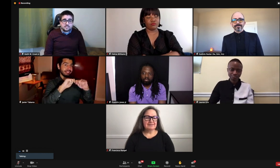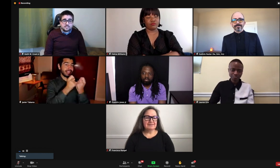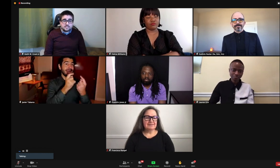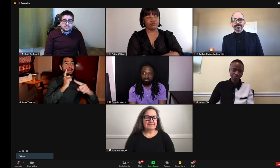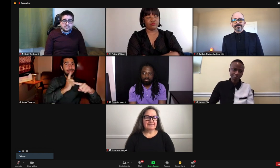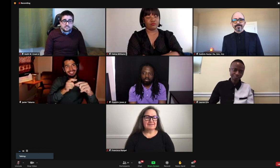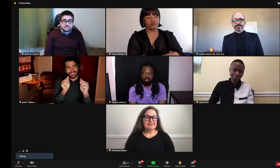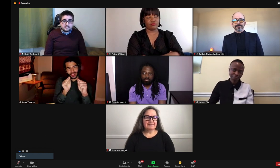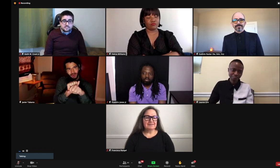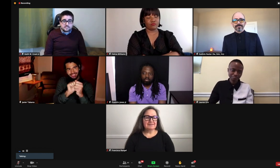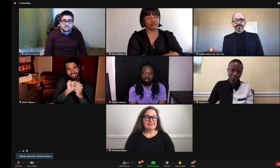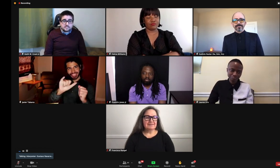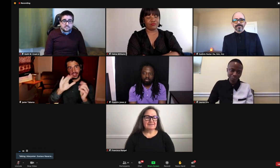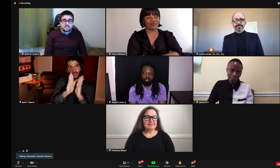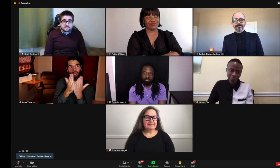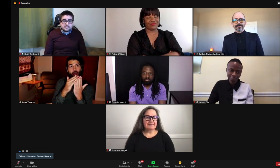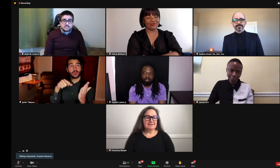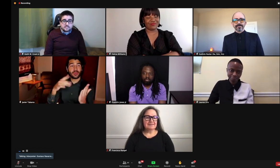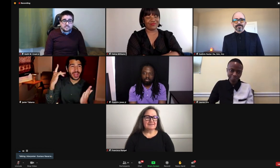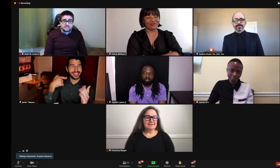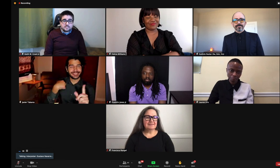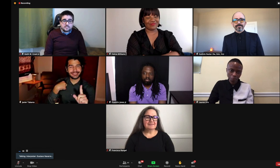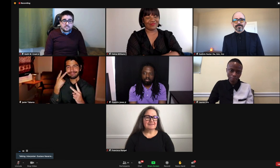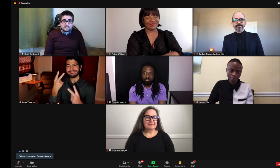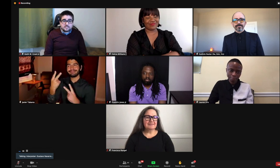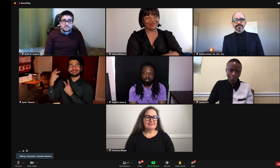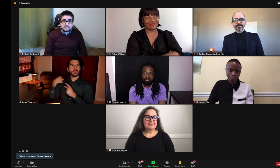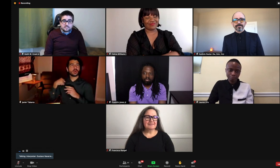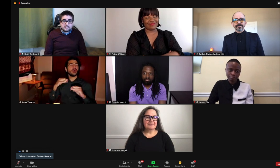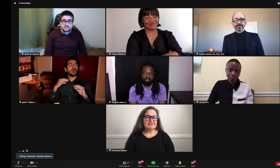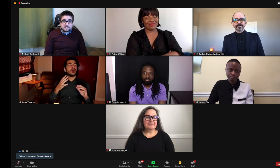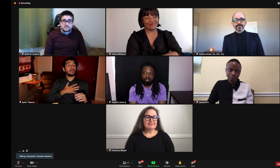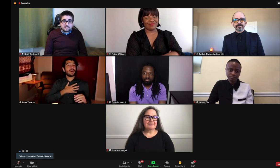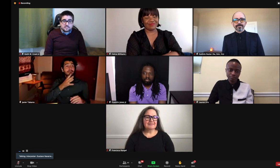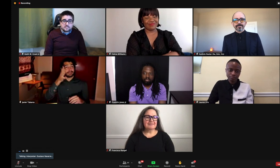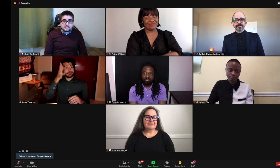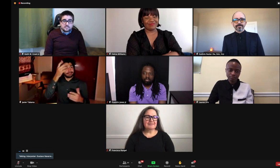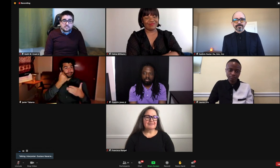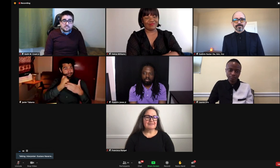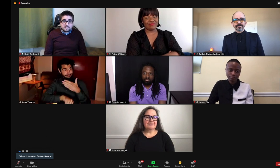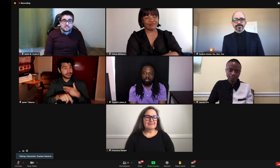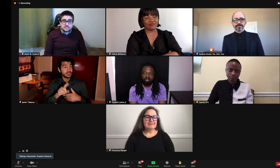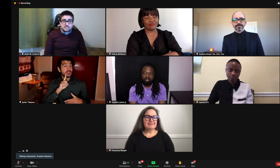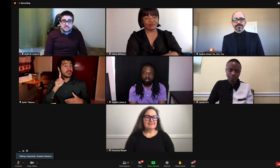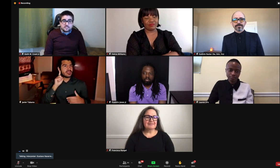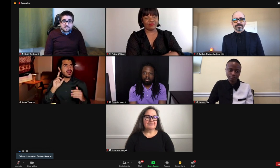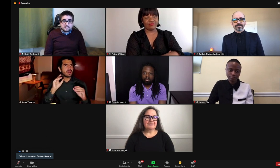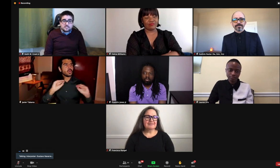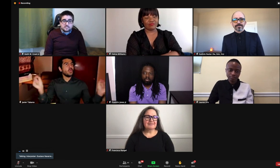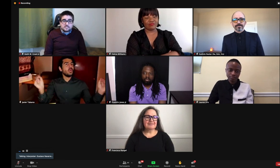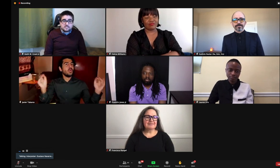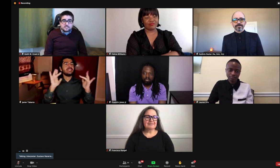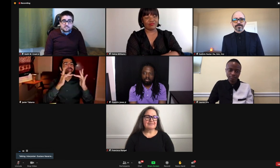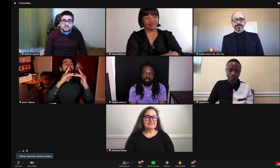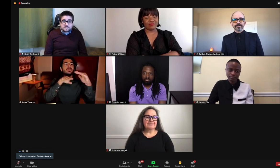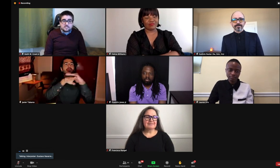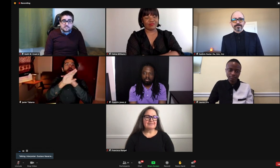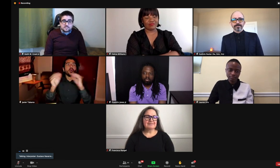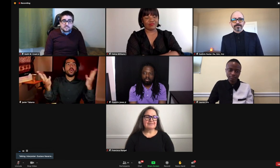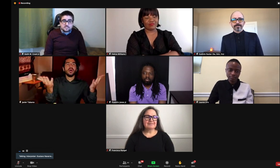So now being part of the ASL Connect team, I'm working on this book and looking back at my own experience with my parents, not knowing and having